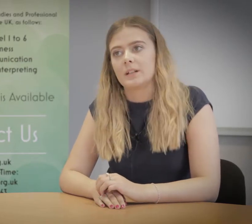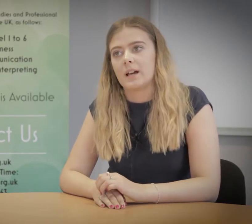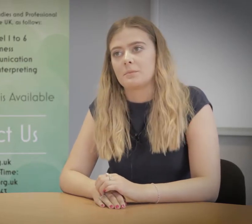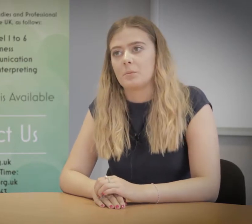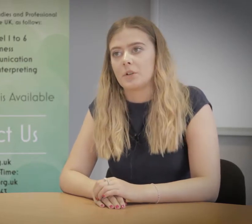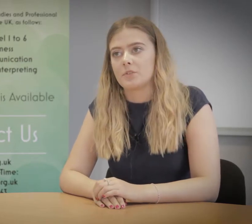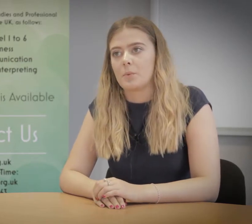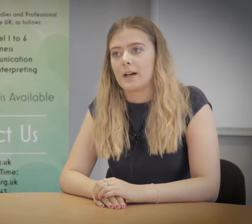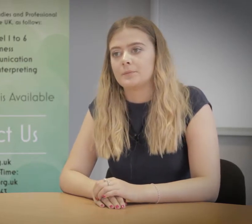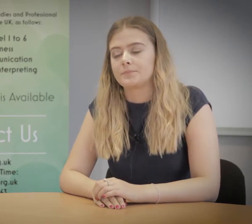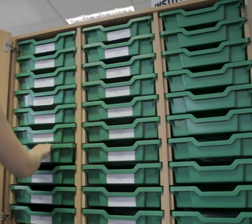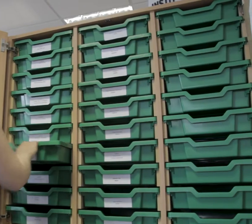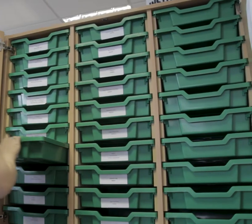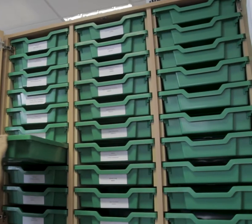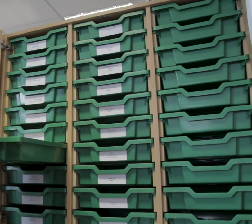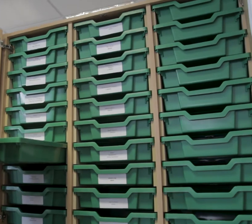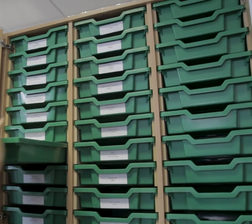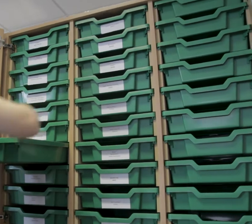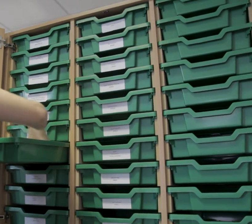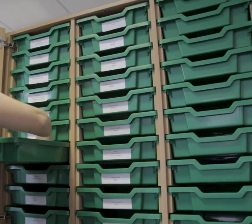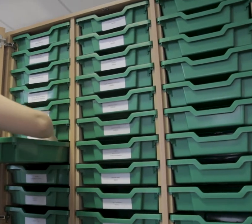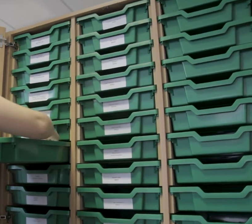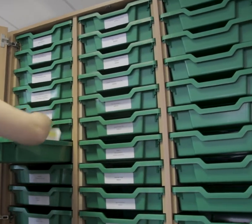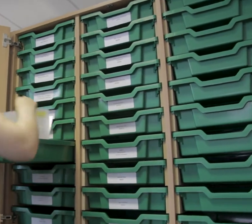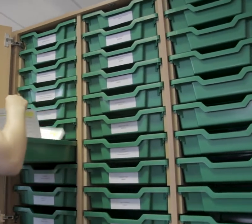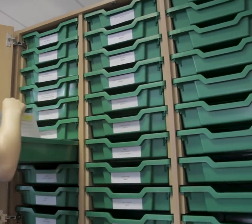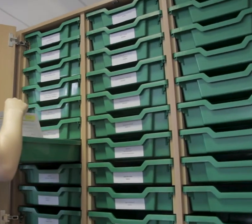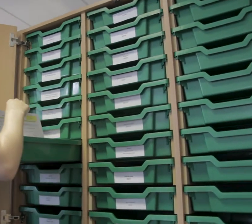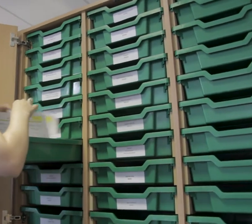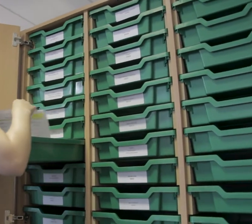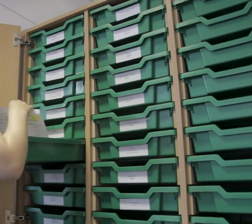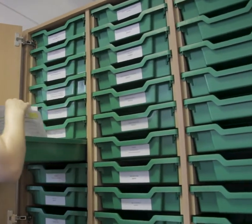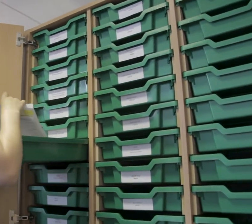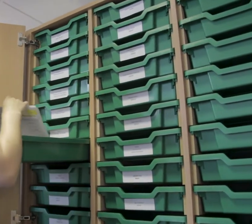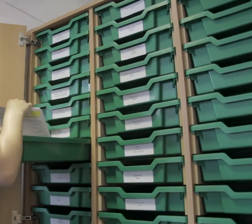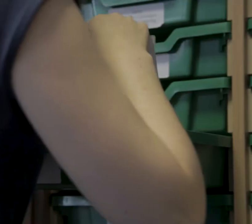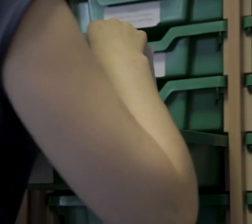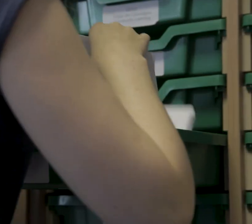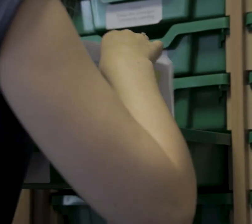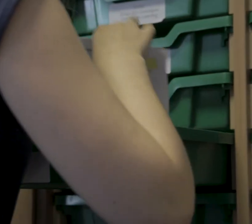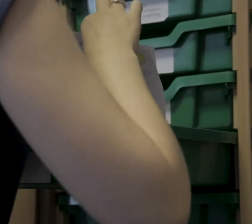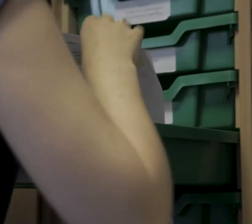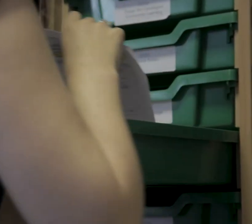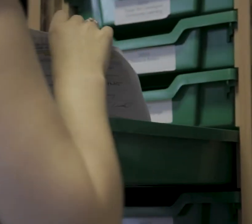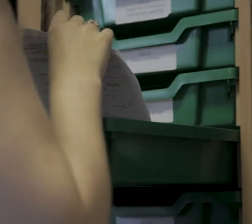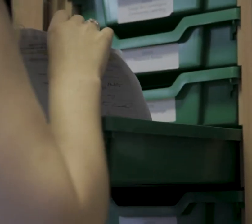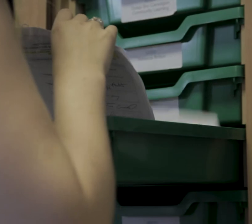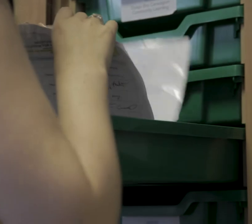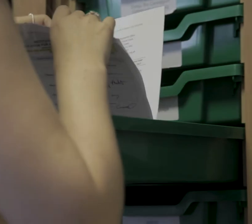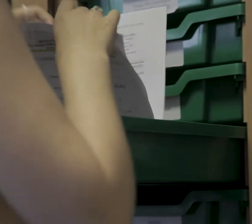admin work as well I feel that I've developed in my role and I've got more confident and I feel like I can answer